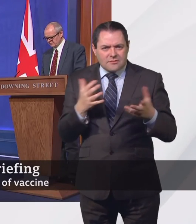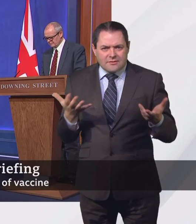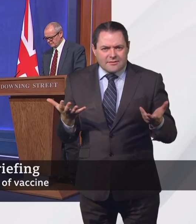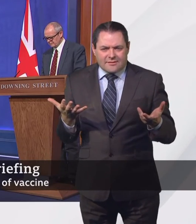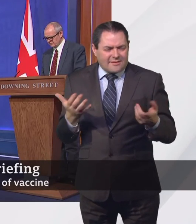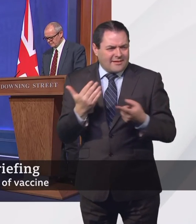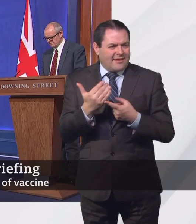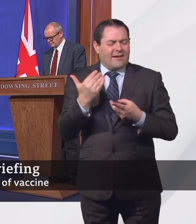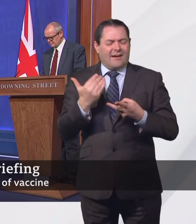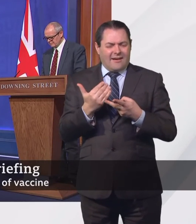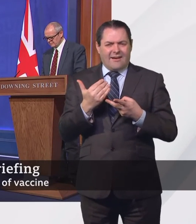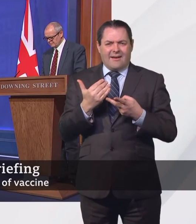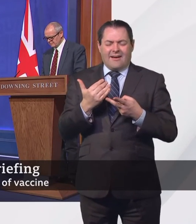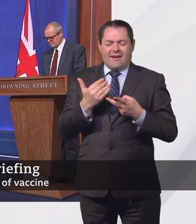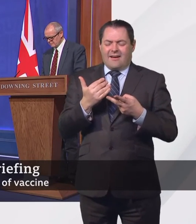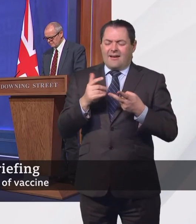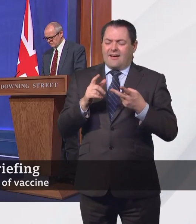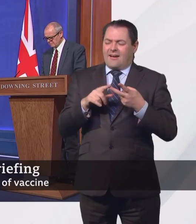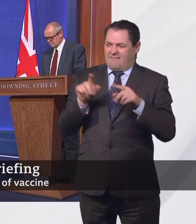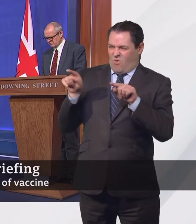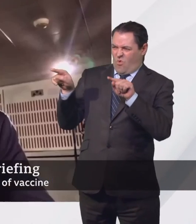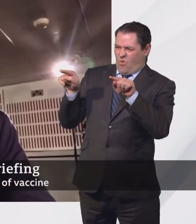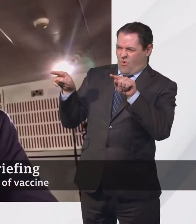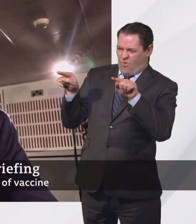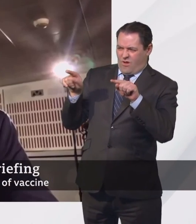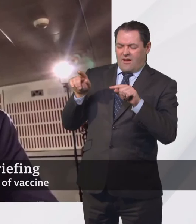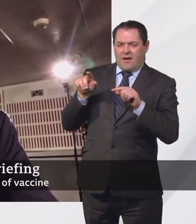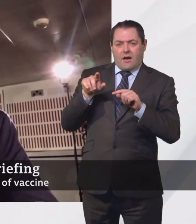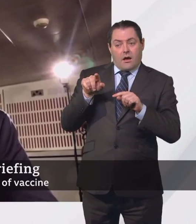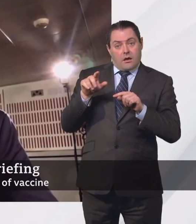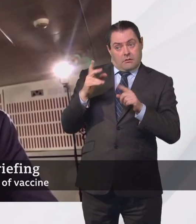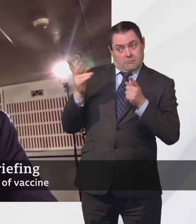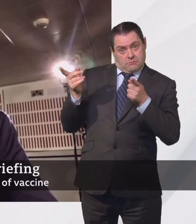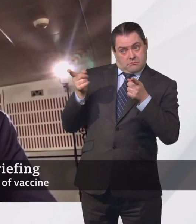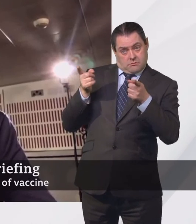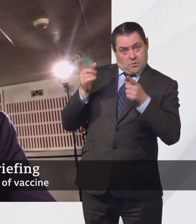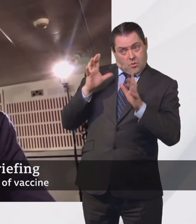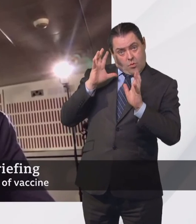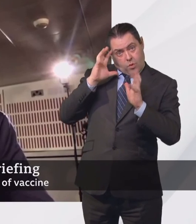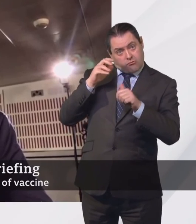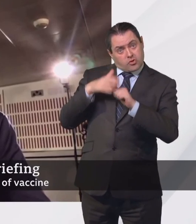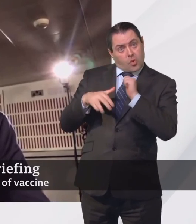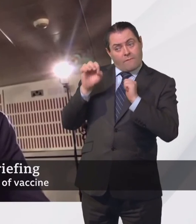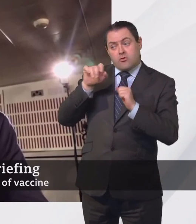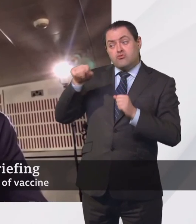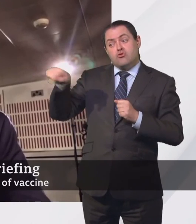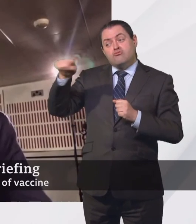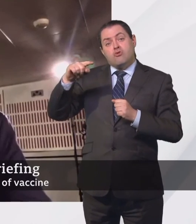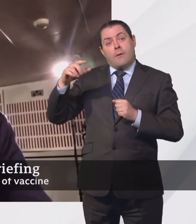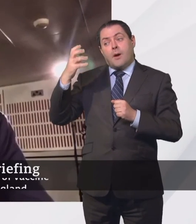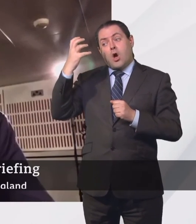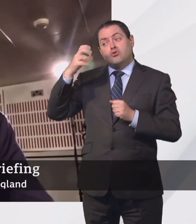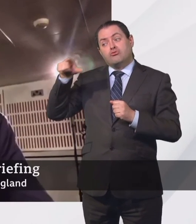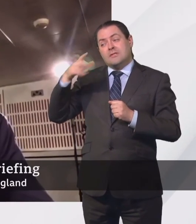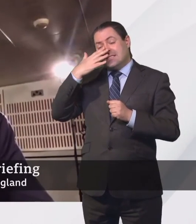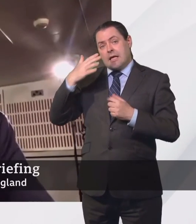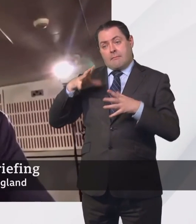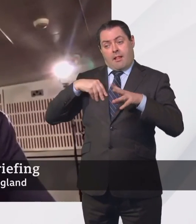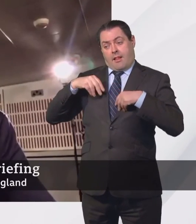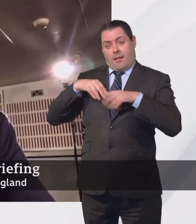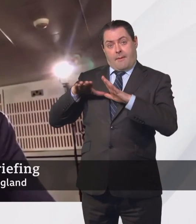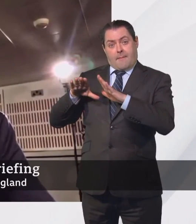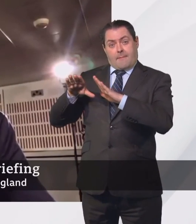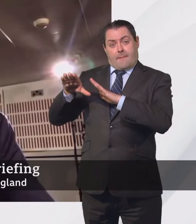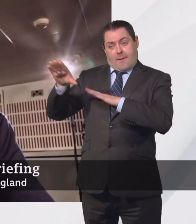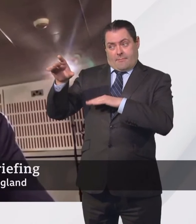Professor Whitty and Sir Patrick Vallance. How concerned are you about what's happening in some European countries with cases and what that might mean for